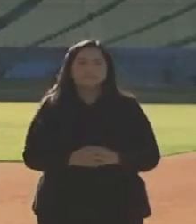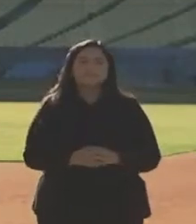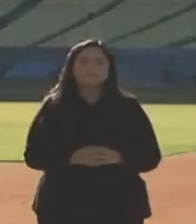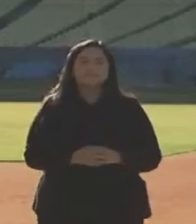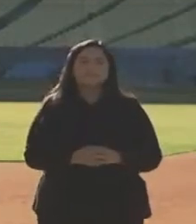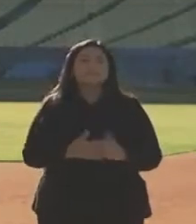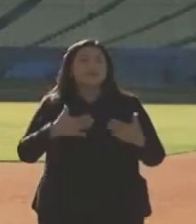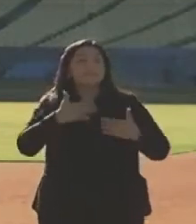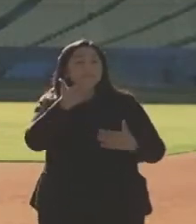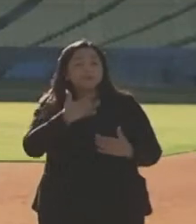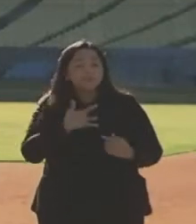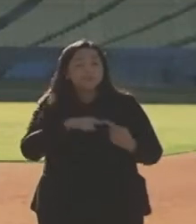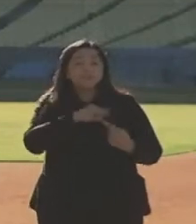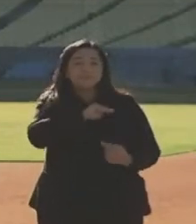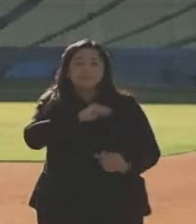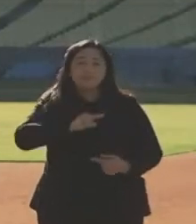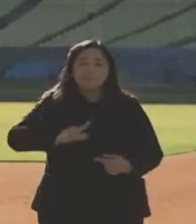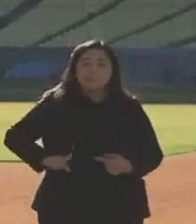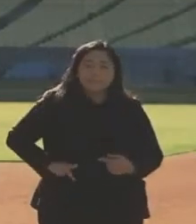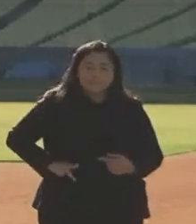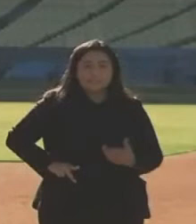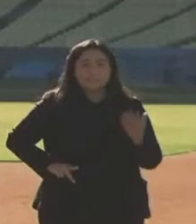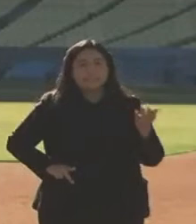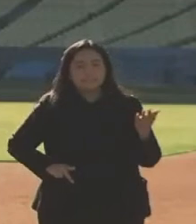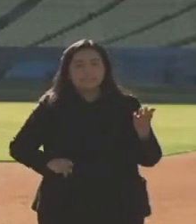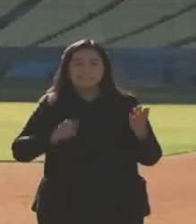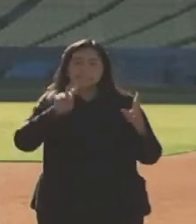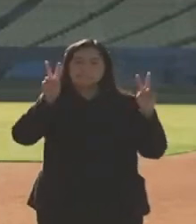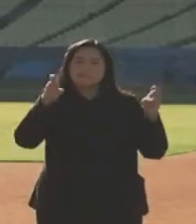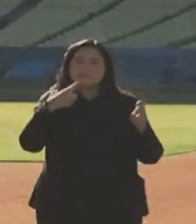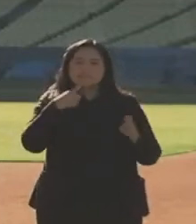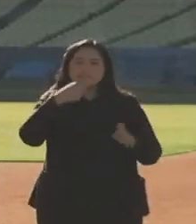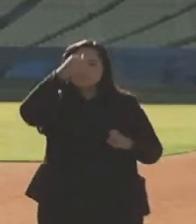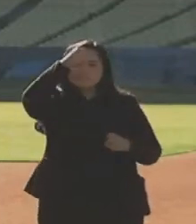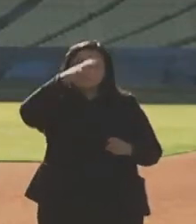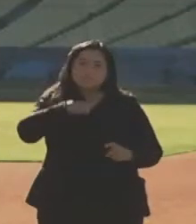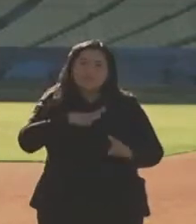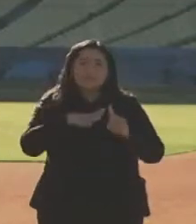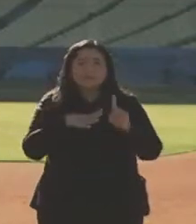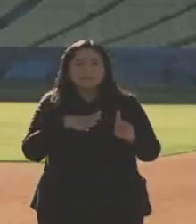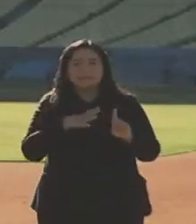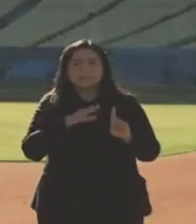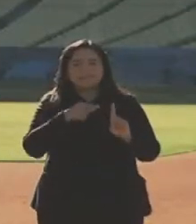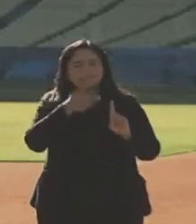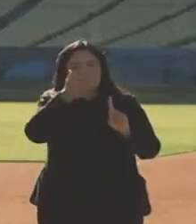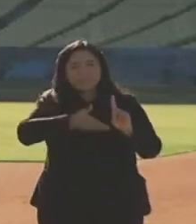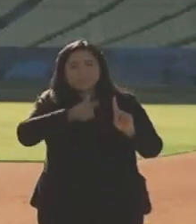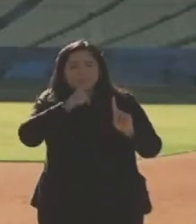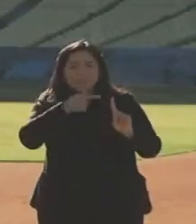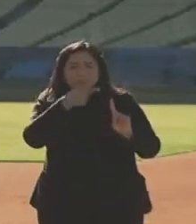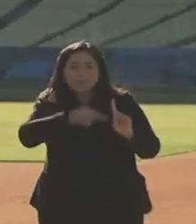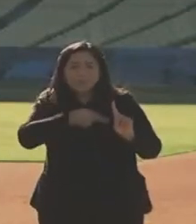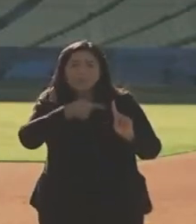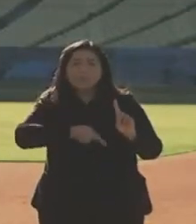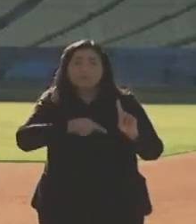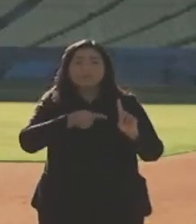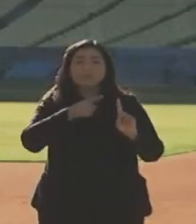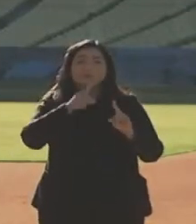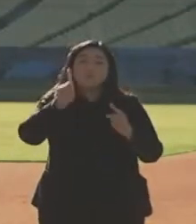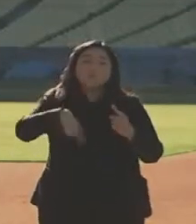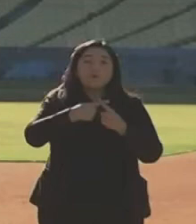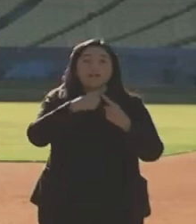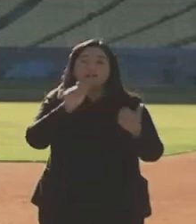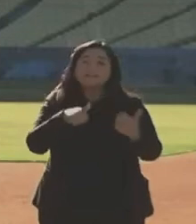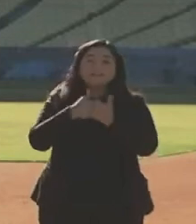Happy birthday, Martin Luther King. He said the measure of a man is not where he stands at comfort and convenience, but where he stands at conflict and